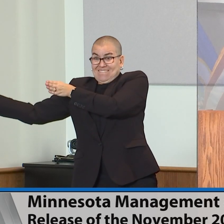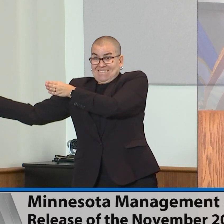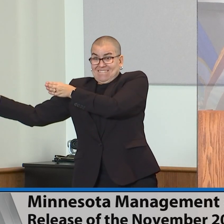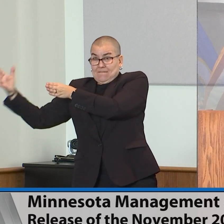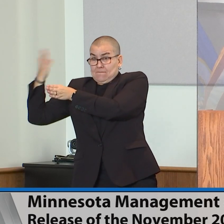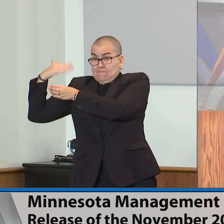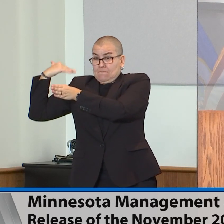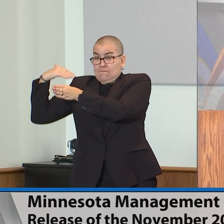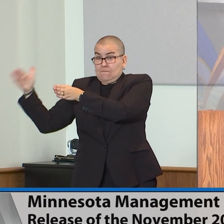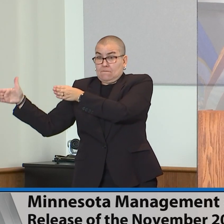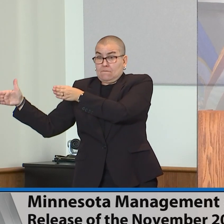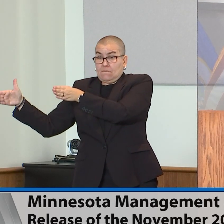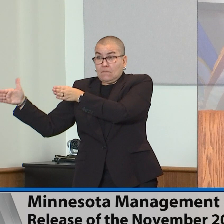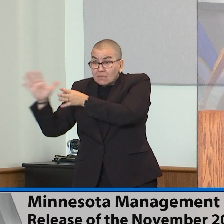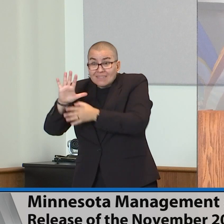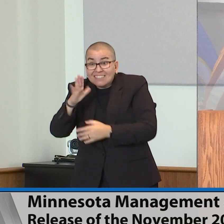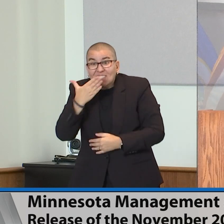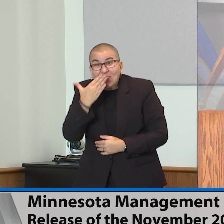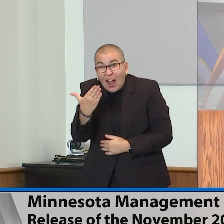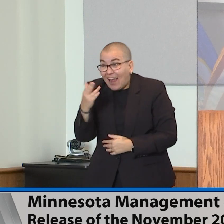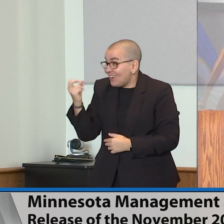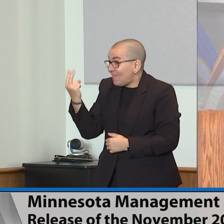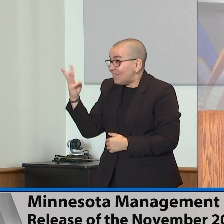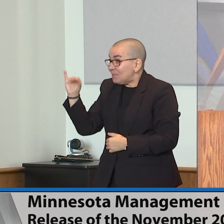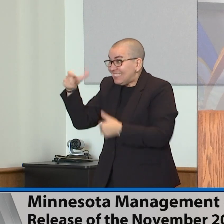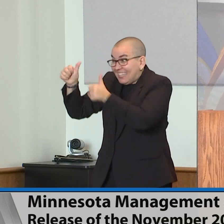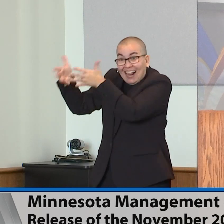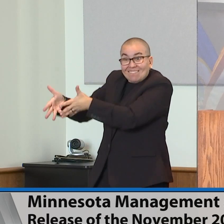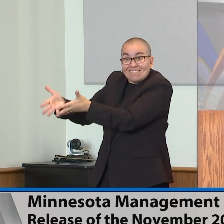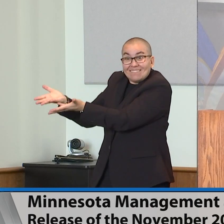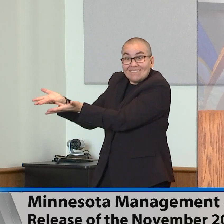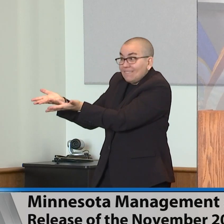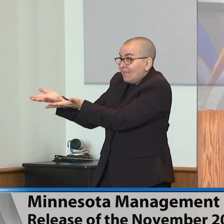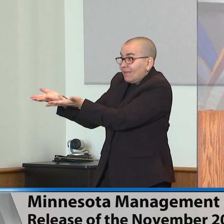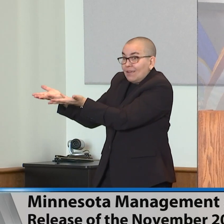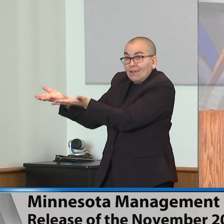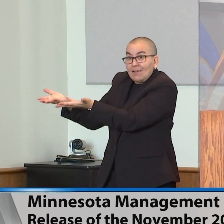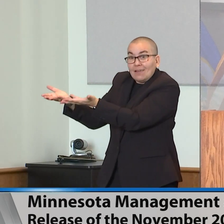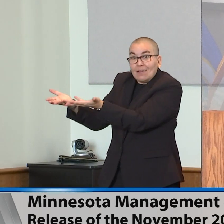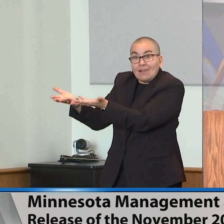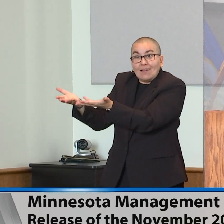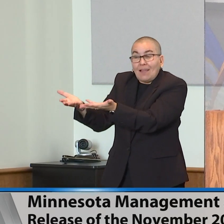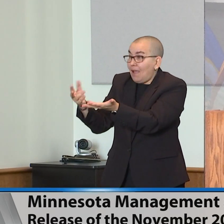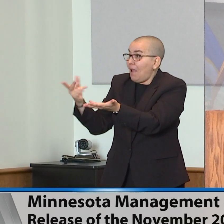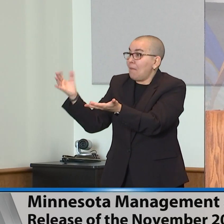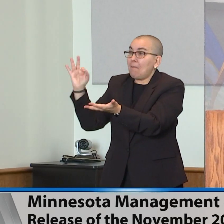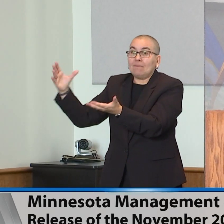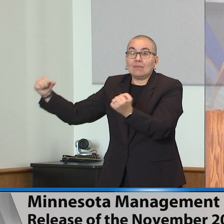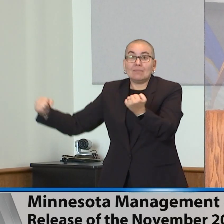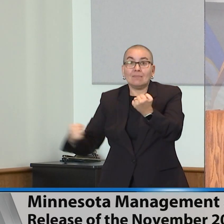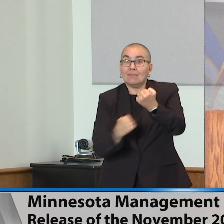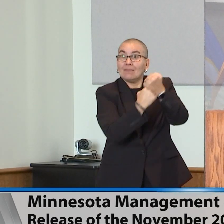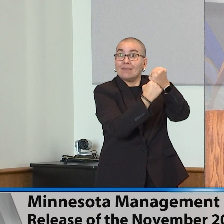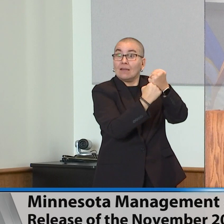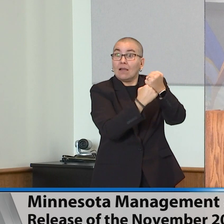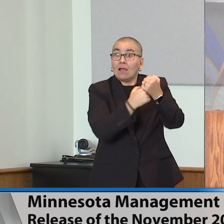that's great news. It's great resource to start the budget period from. Much of that was available even last session.